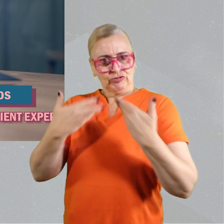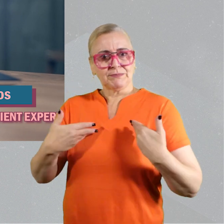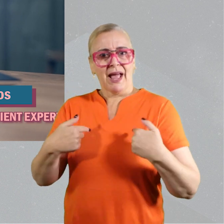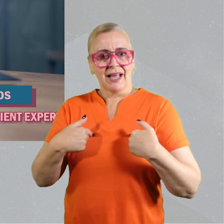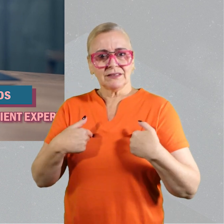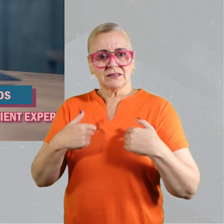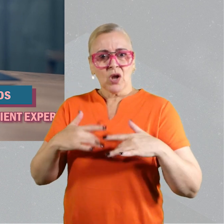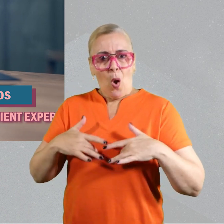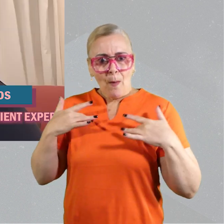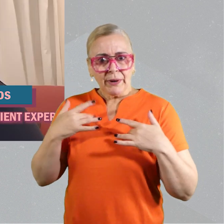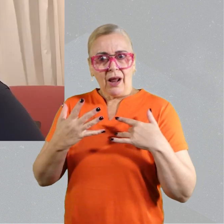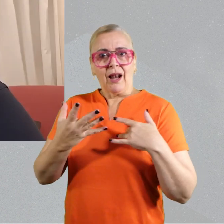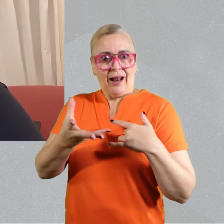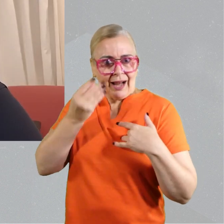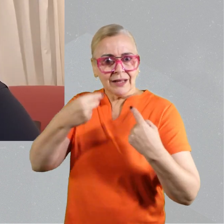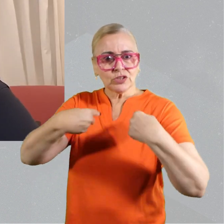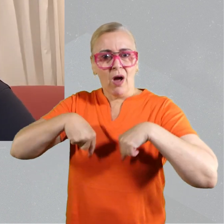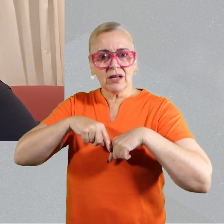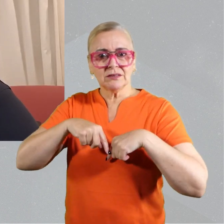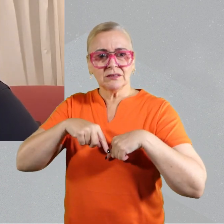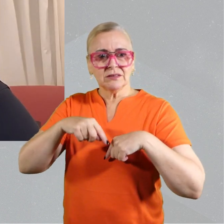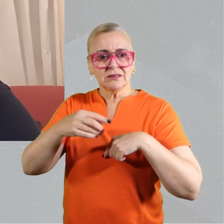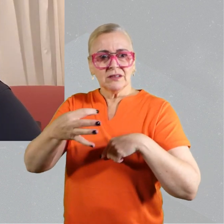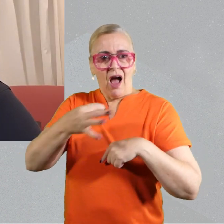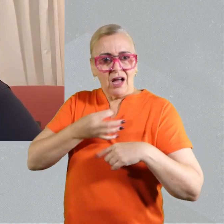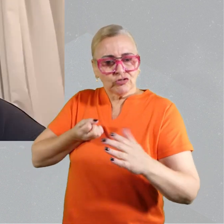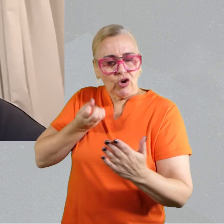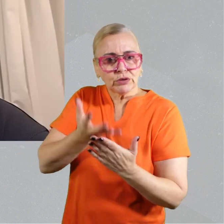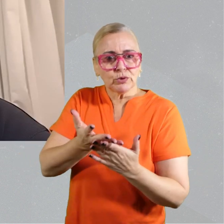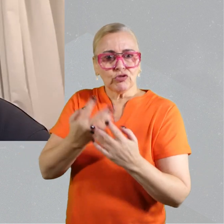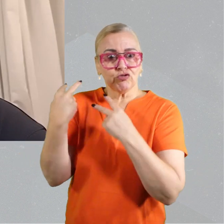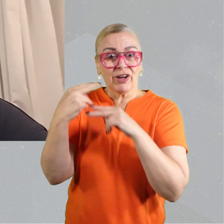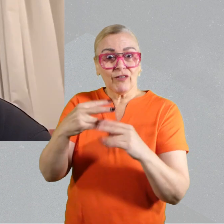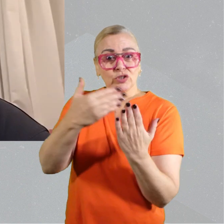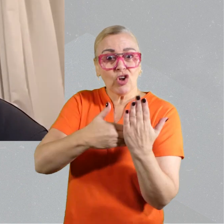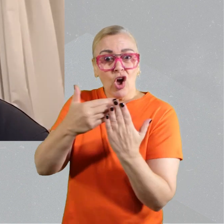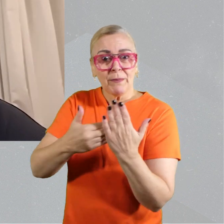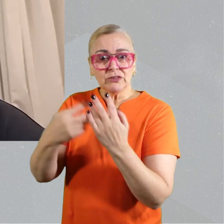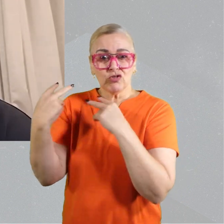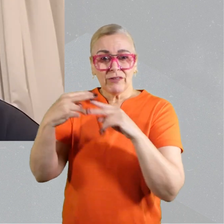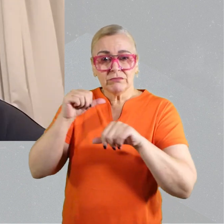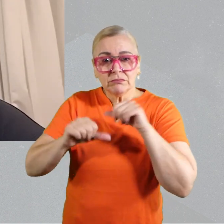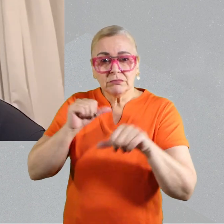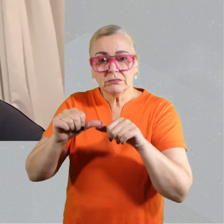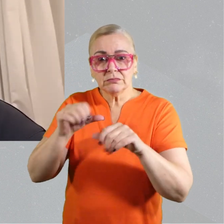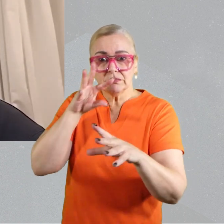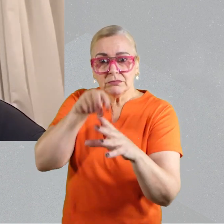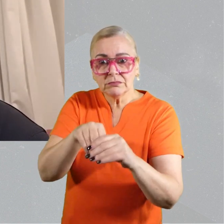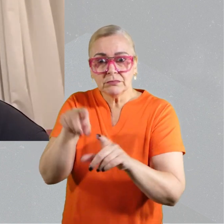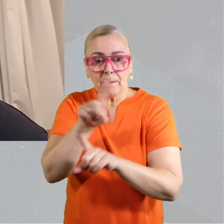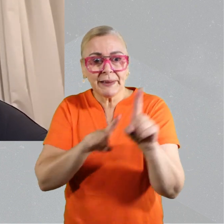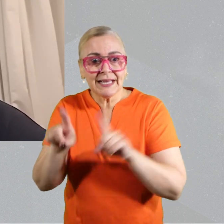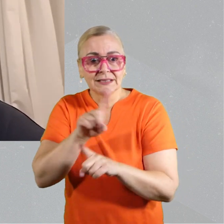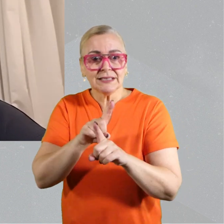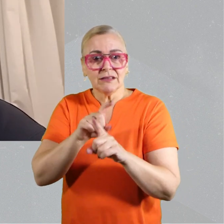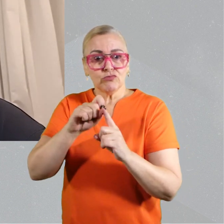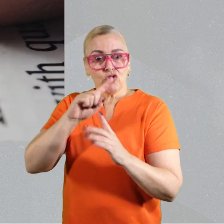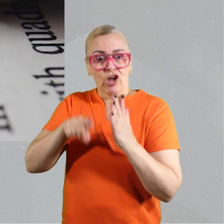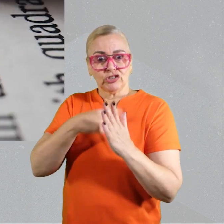We were equal part of the team. Our opinion was respected. Our opinion was heard. We were